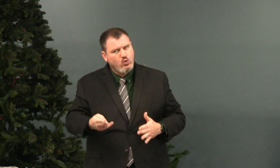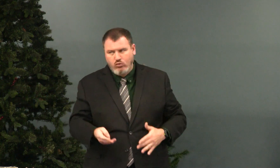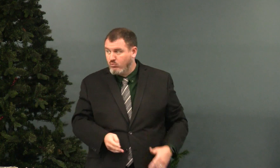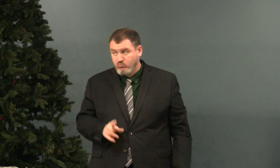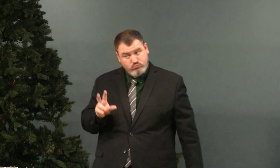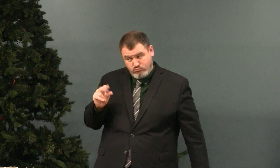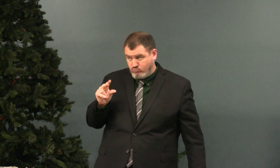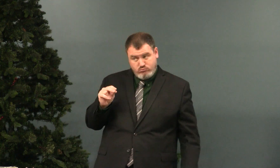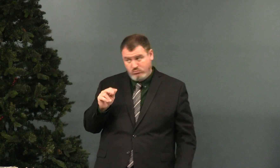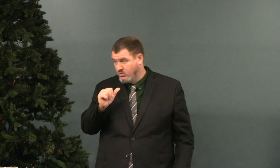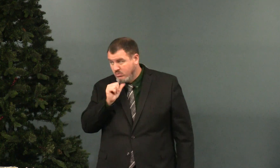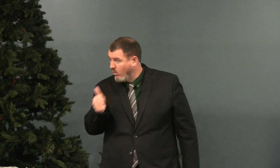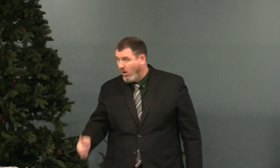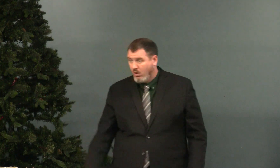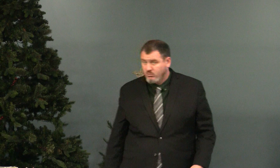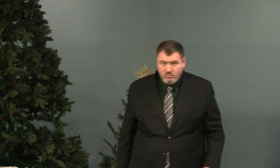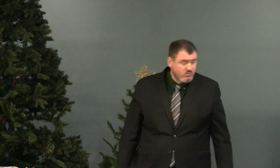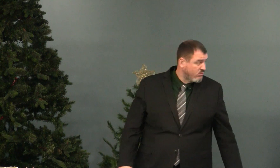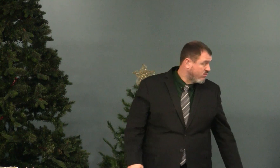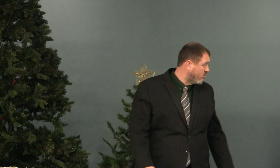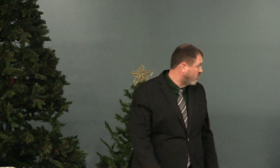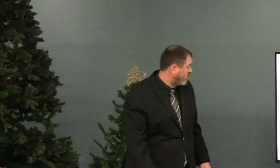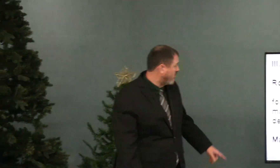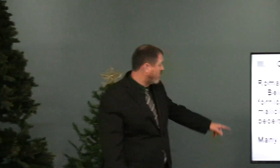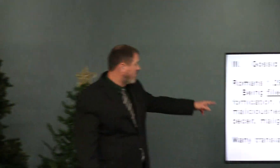It's alright to gossip if it's true. No, it's not.